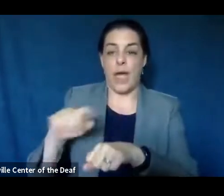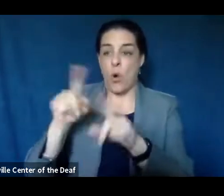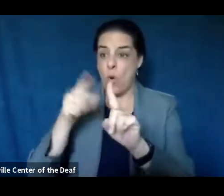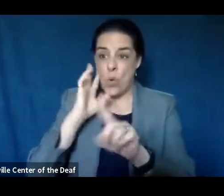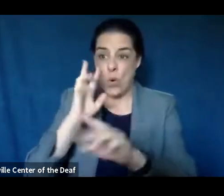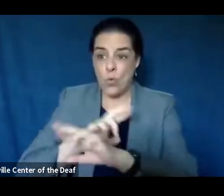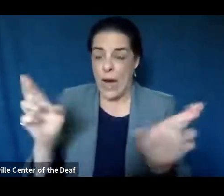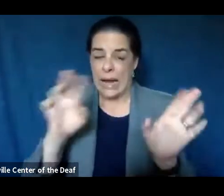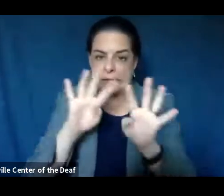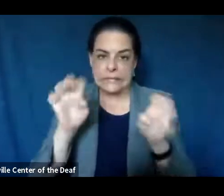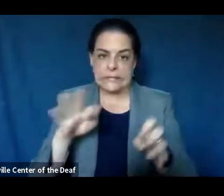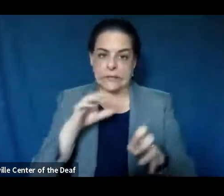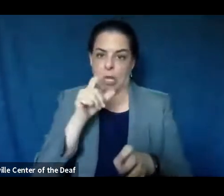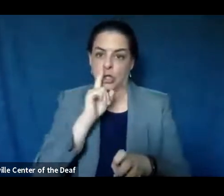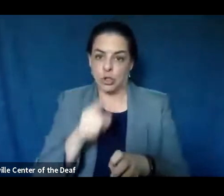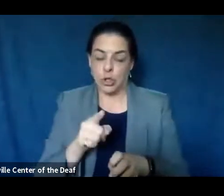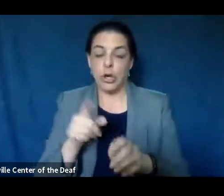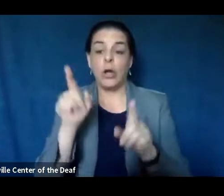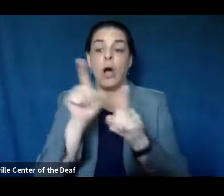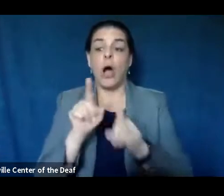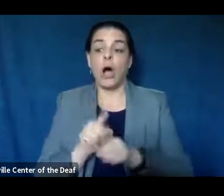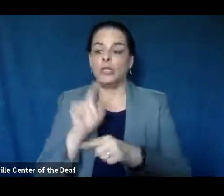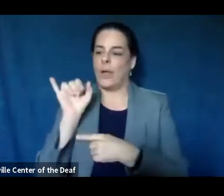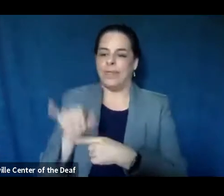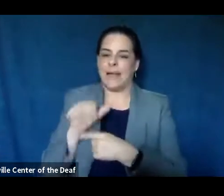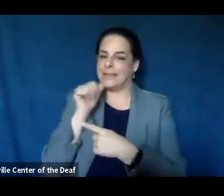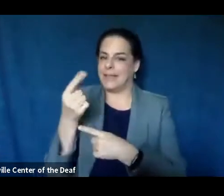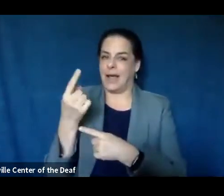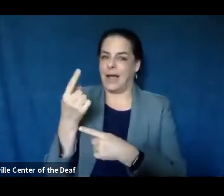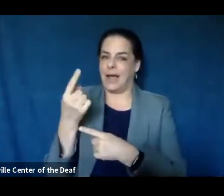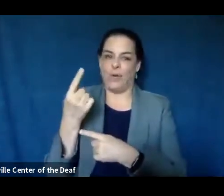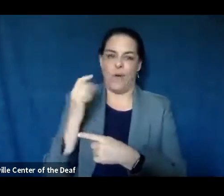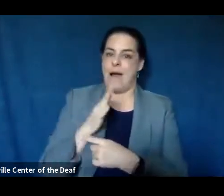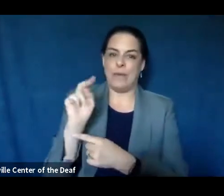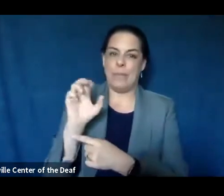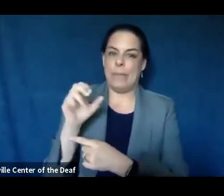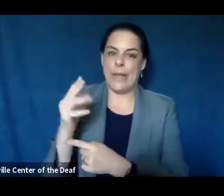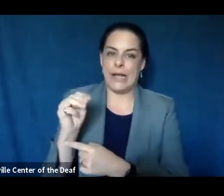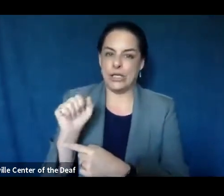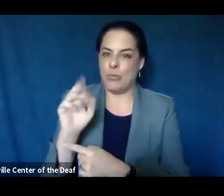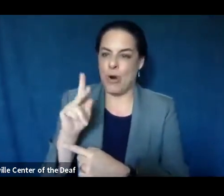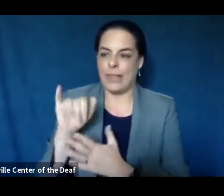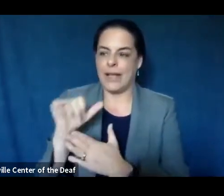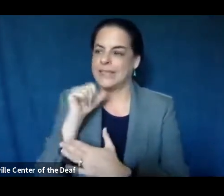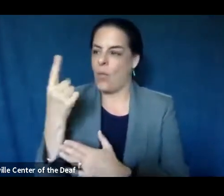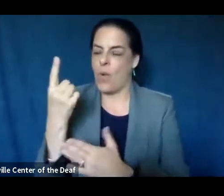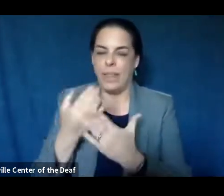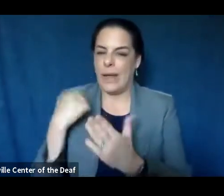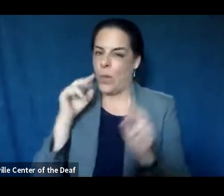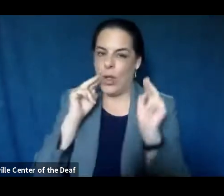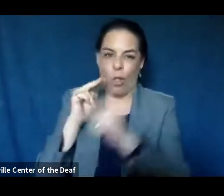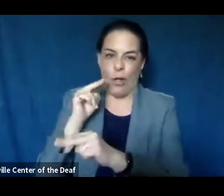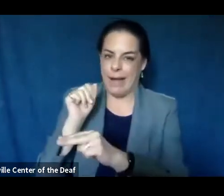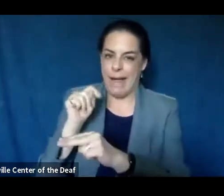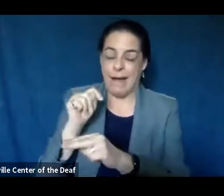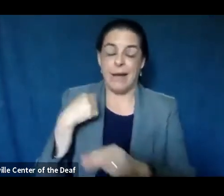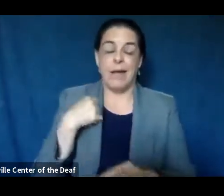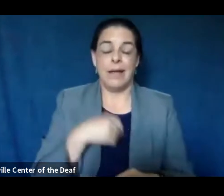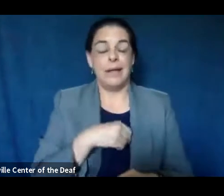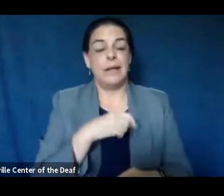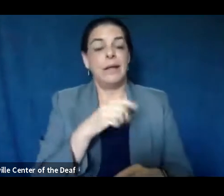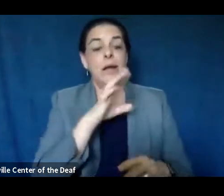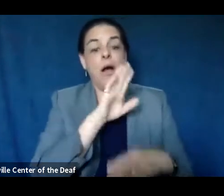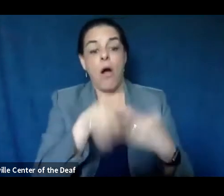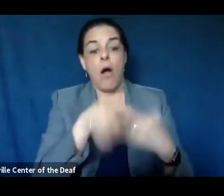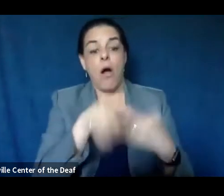also I want to point back to that's not one of our benchmarks. So there's lots of different things that we can look at and all of our benchmarks that we talk about in our